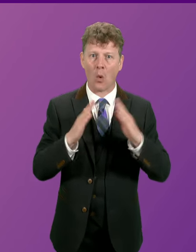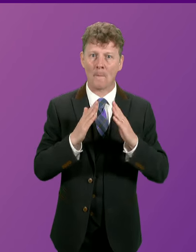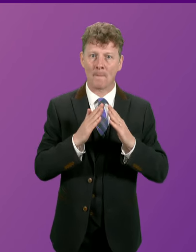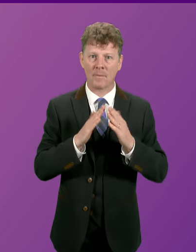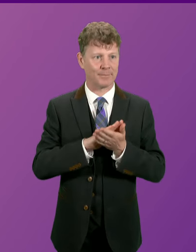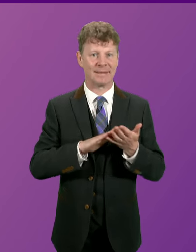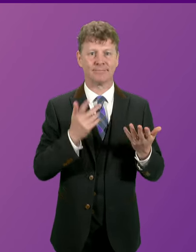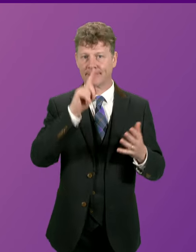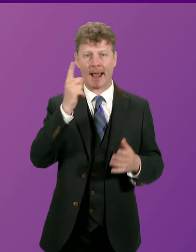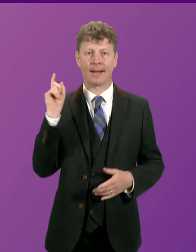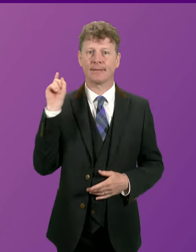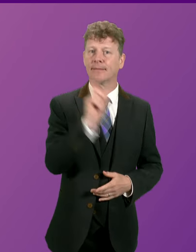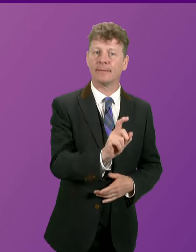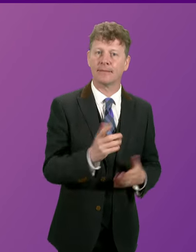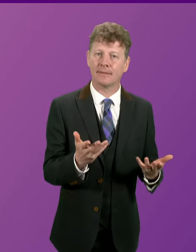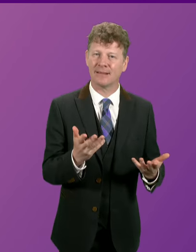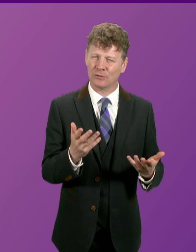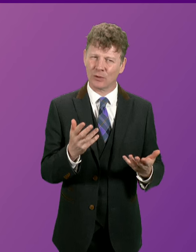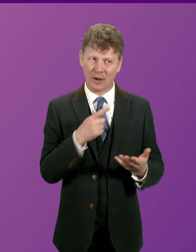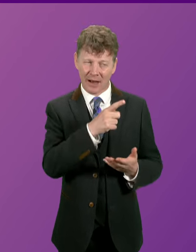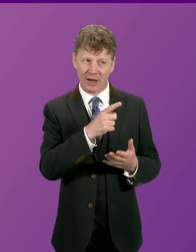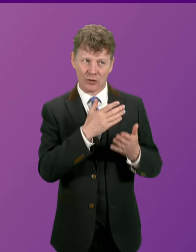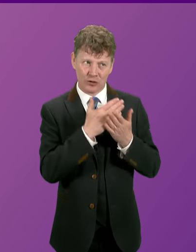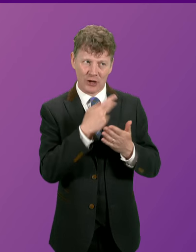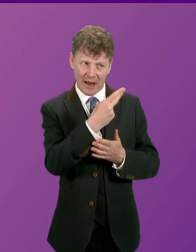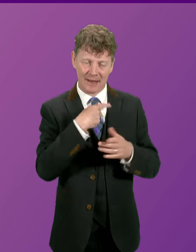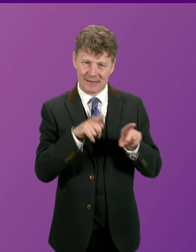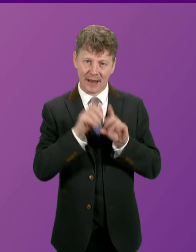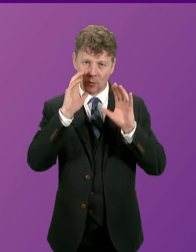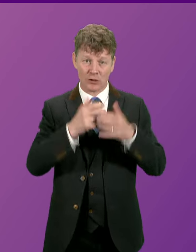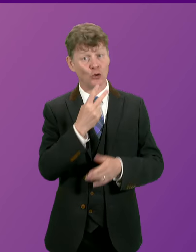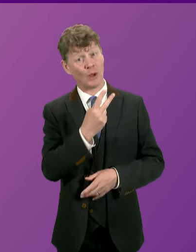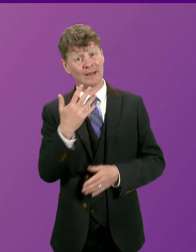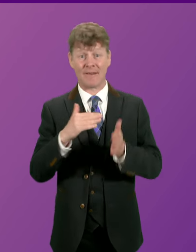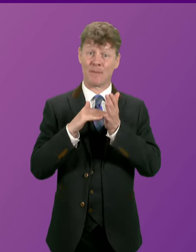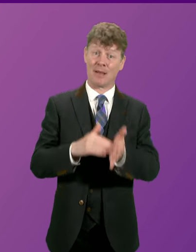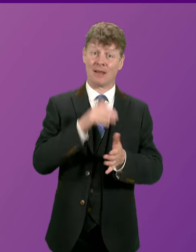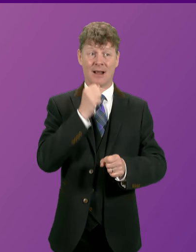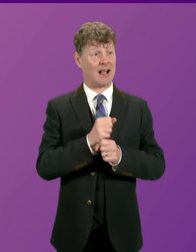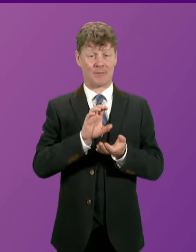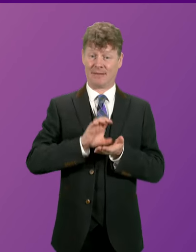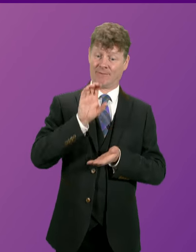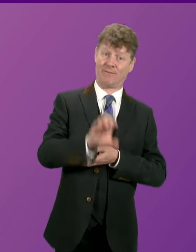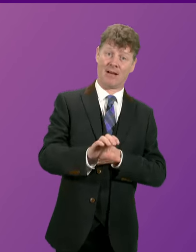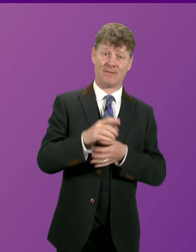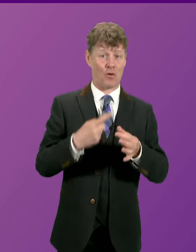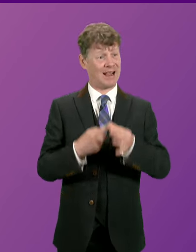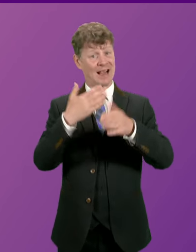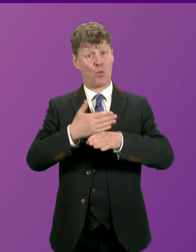Therefore, he'll understand my concern that the £25 million Government Fund to provide key worker housing has only